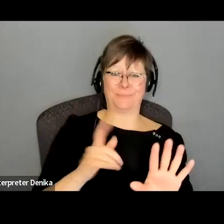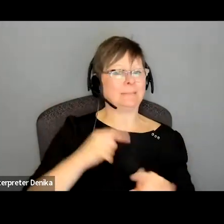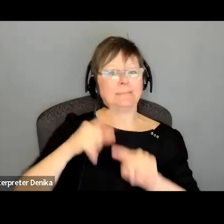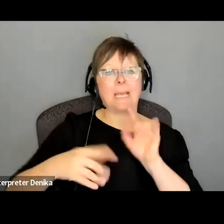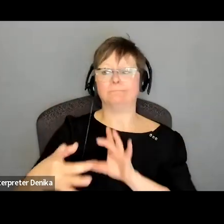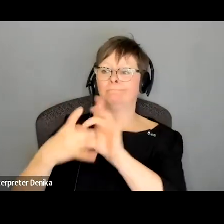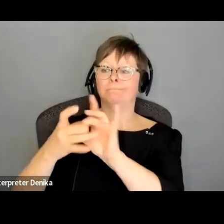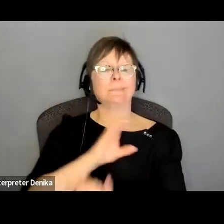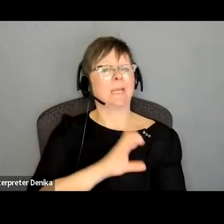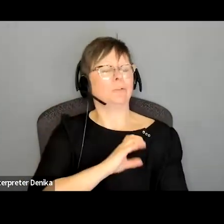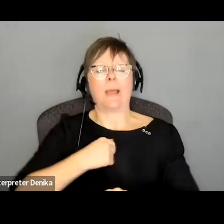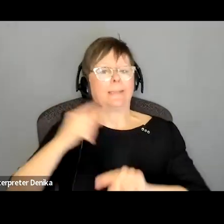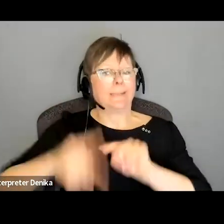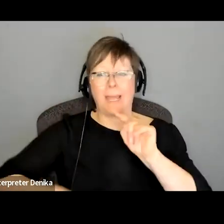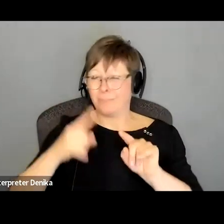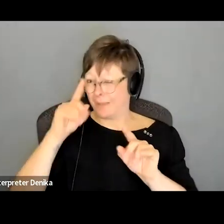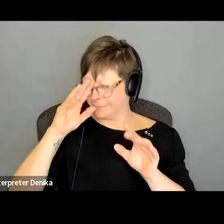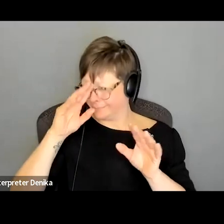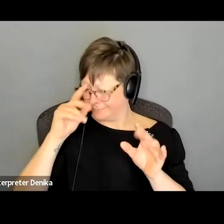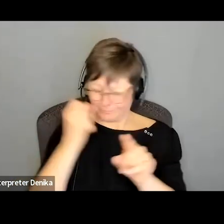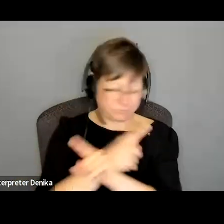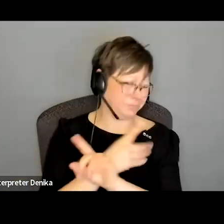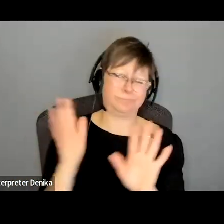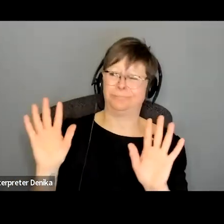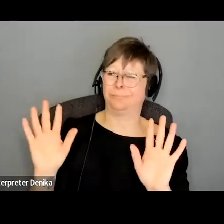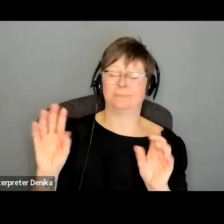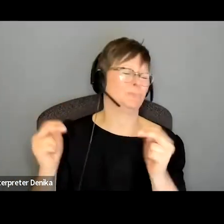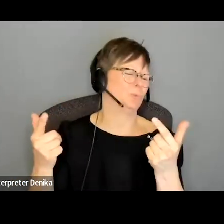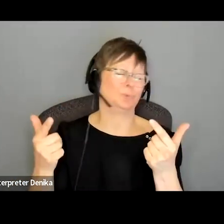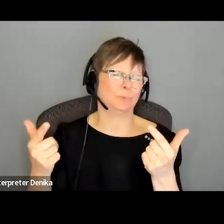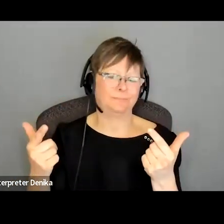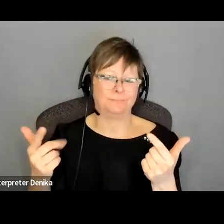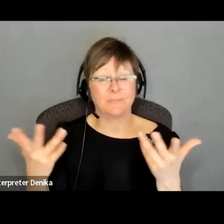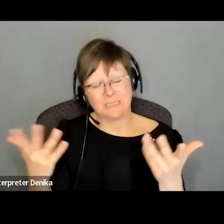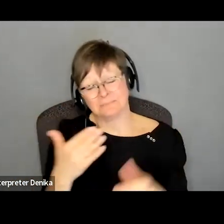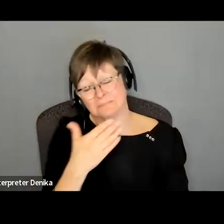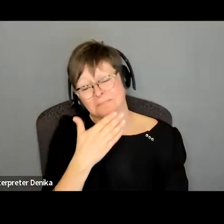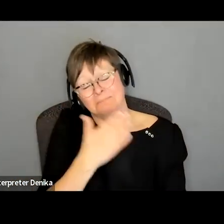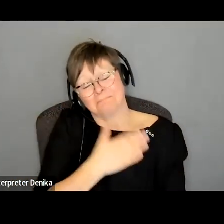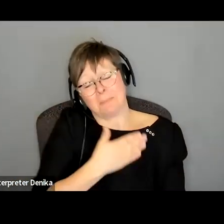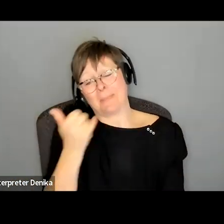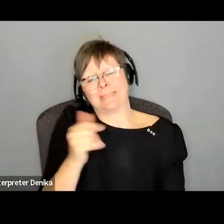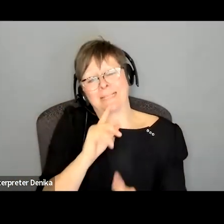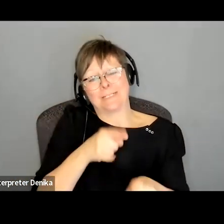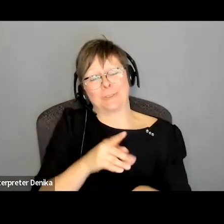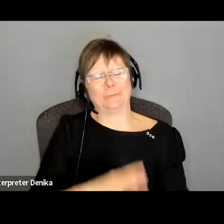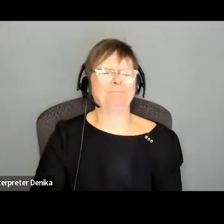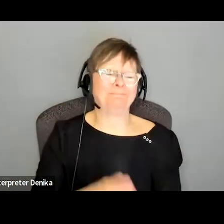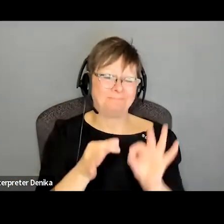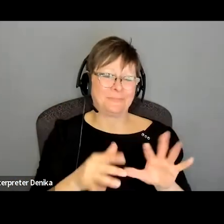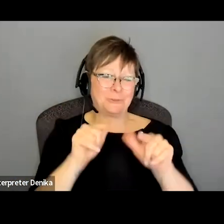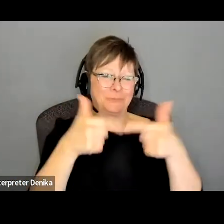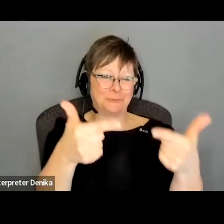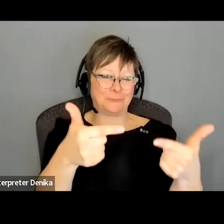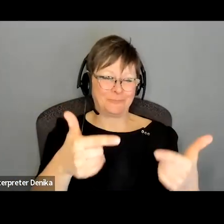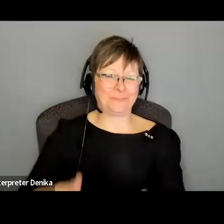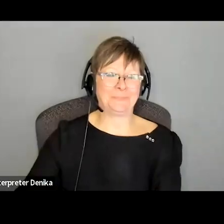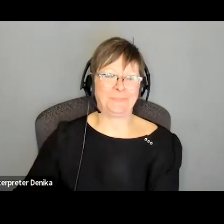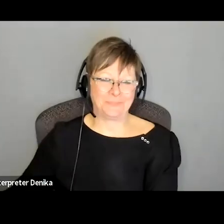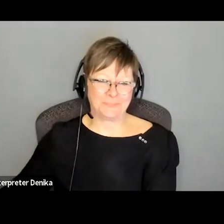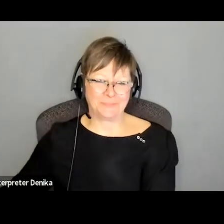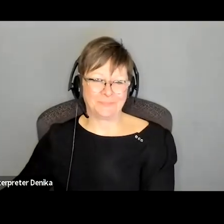so um that's the best that i can do to really answer that no that's clear